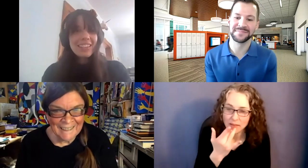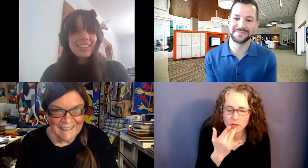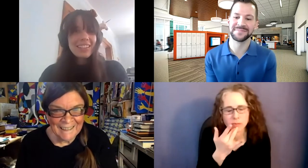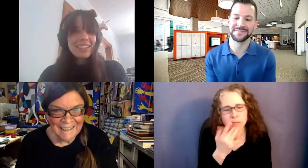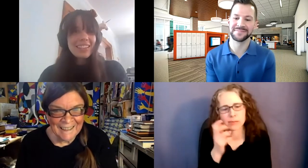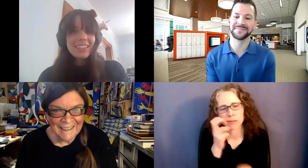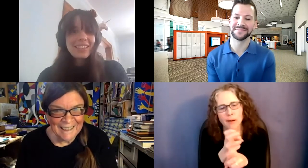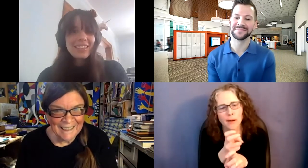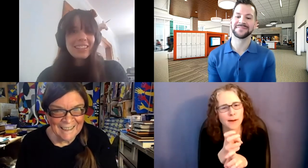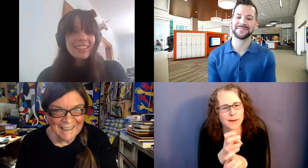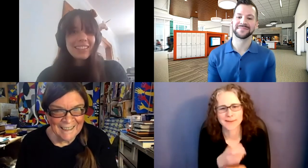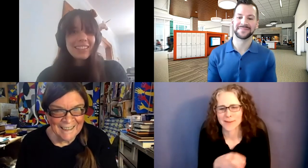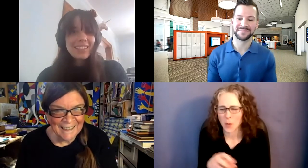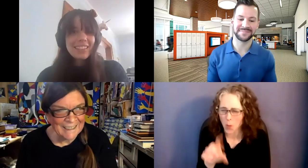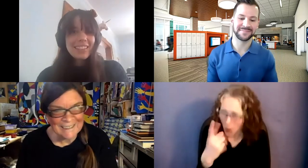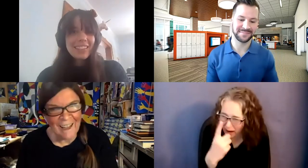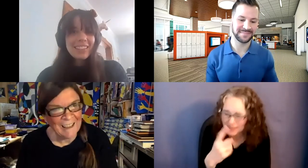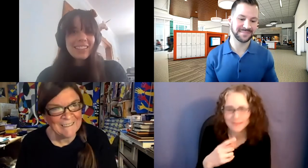Nancy smiles and responds.